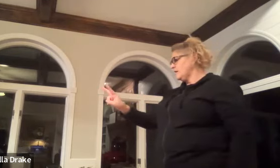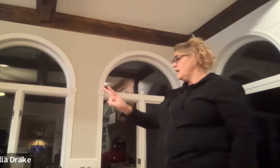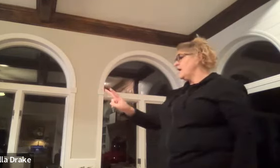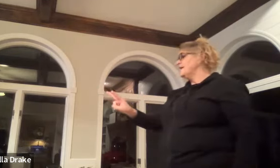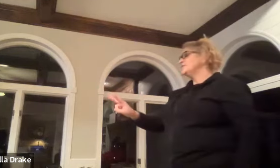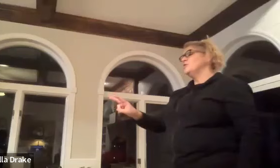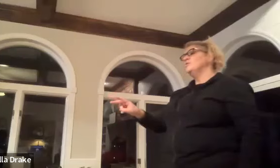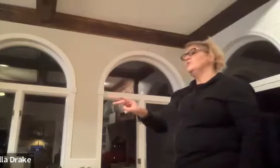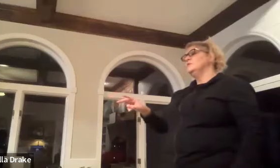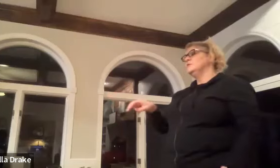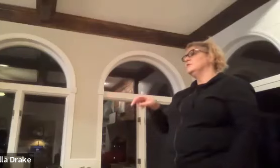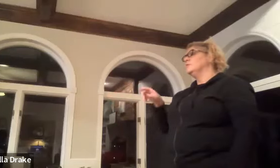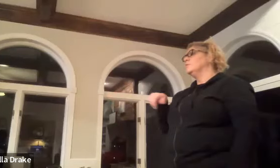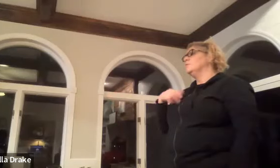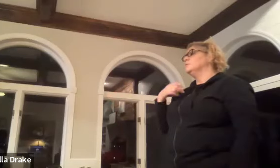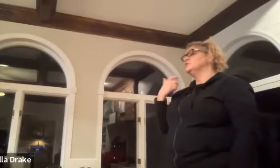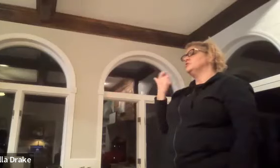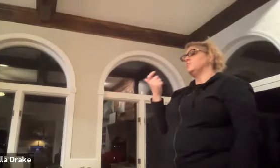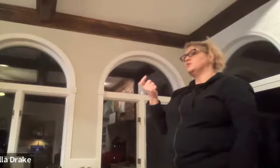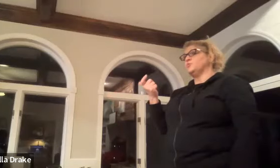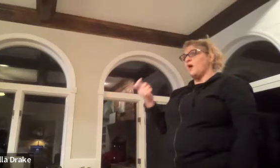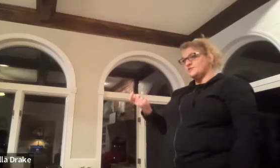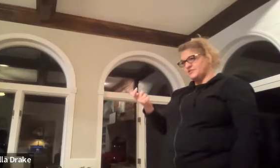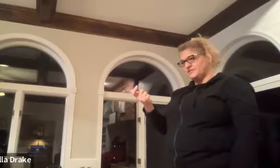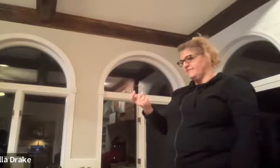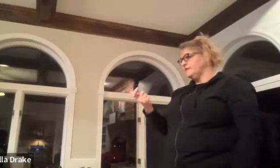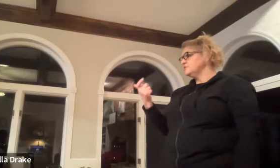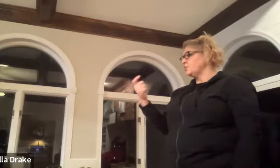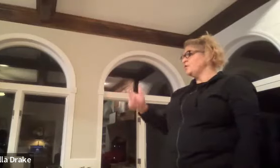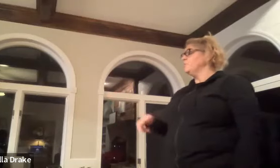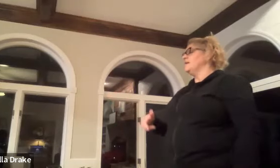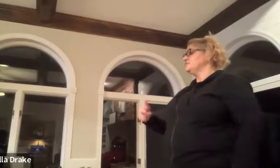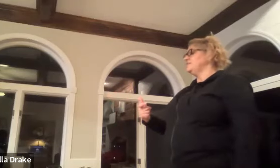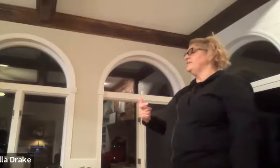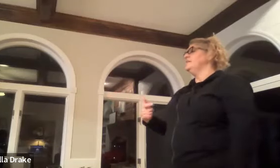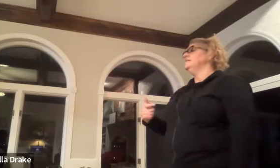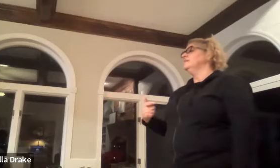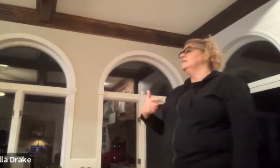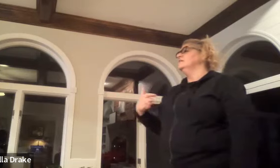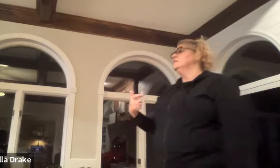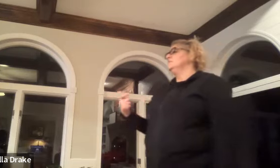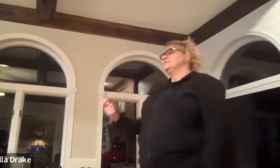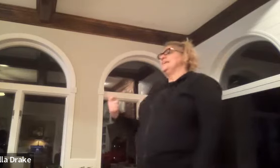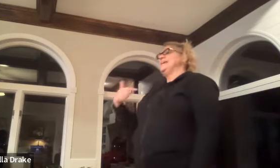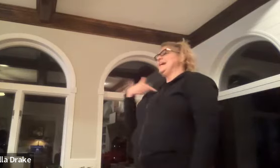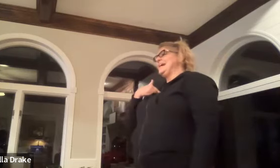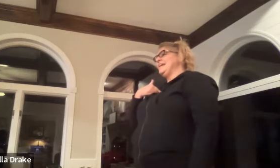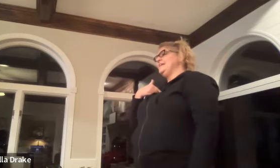and so she's she watches tv so when you watch tv you would say i